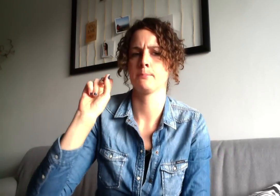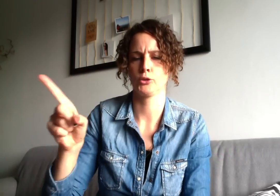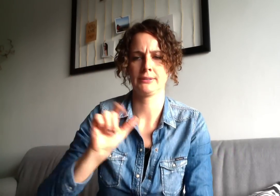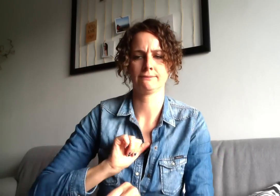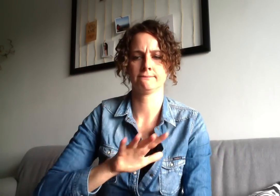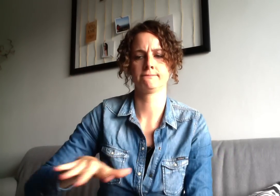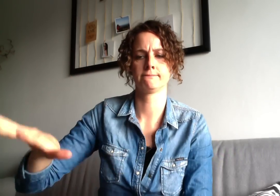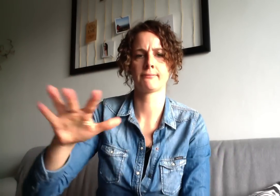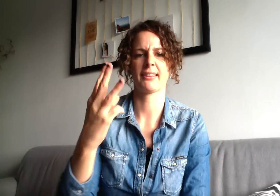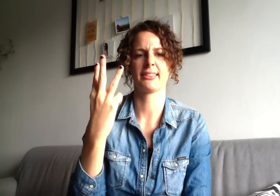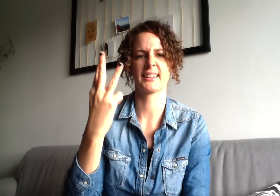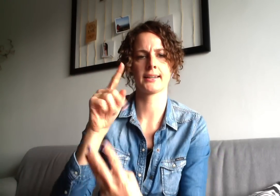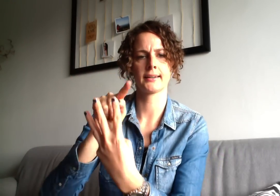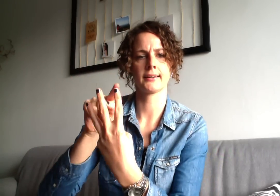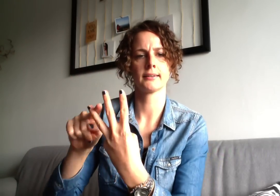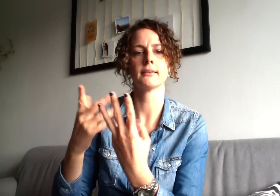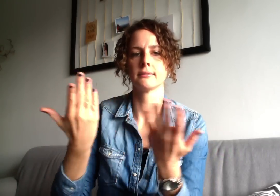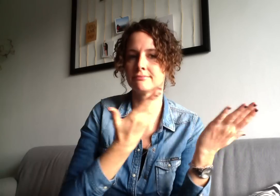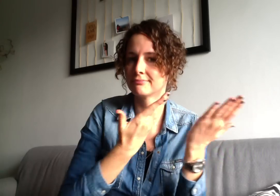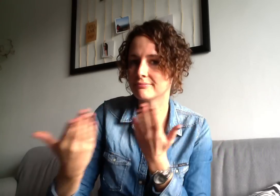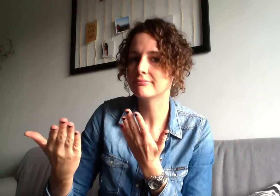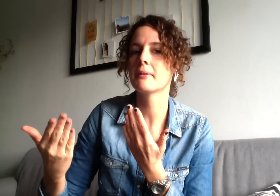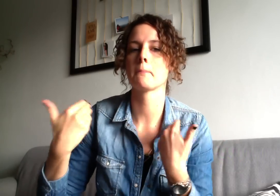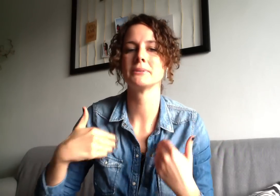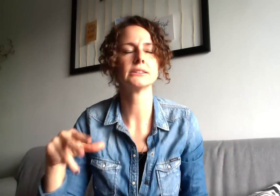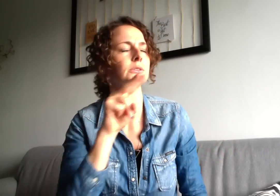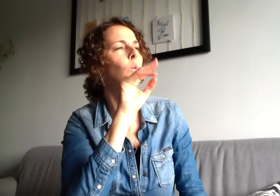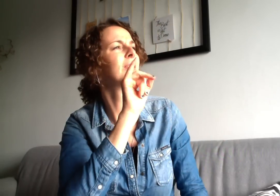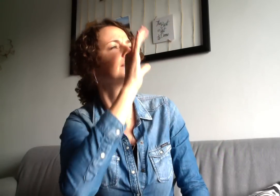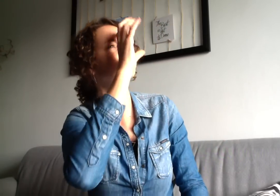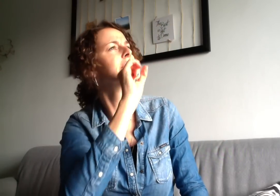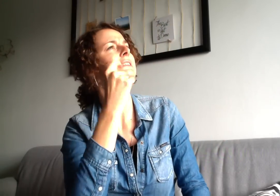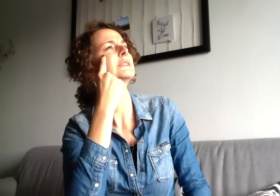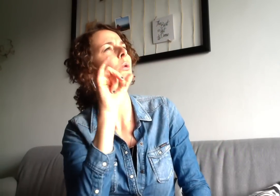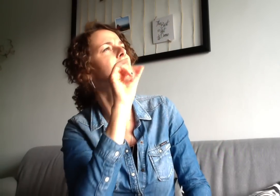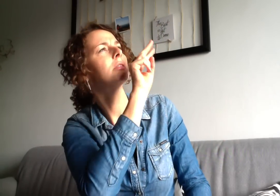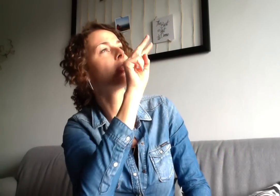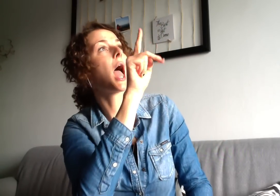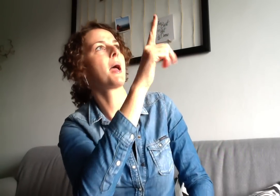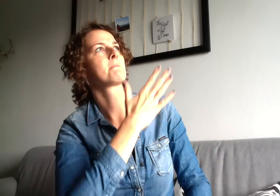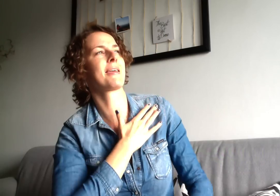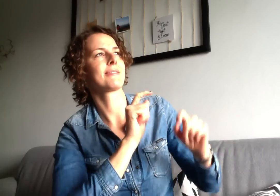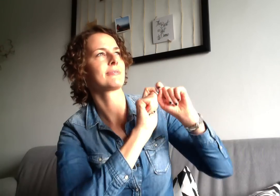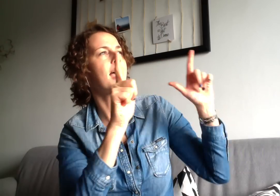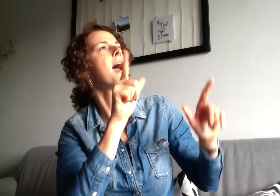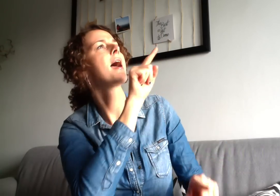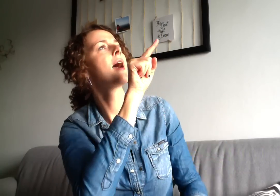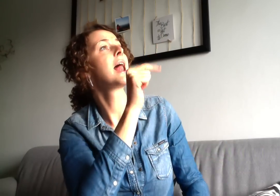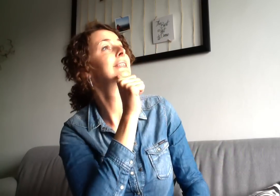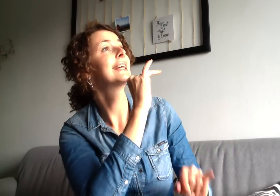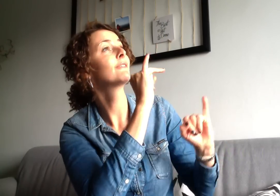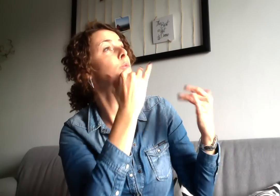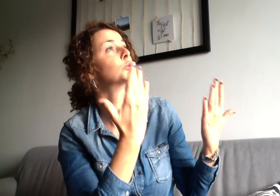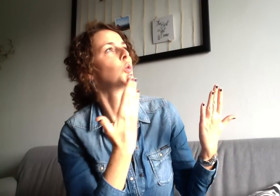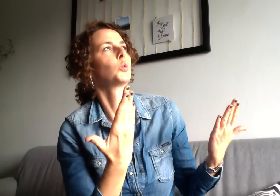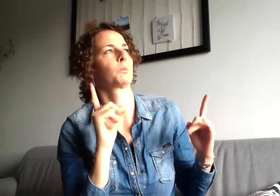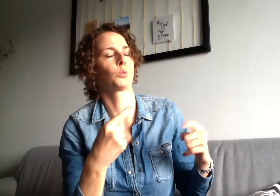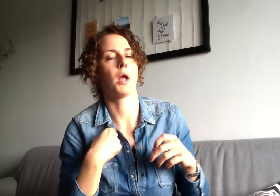I'm going to let you know. I wonder was sweet?